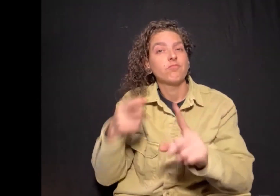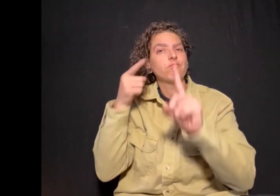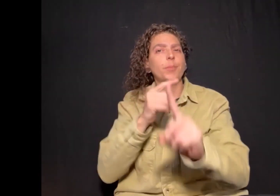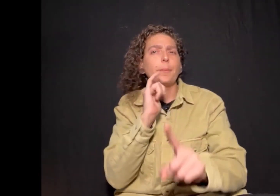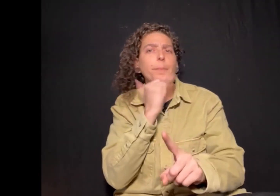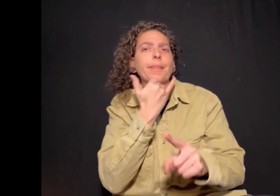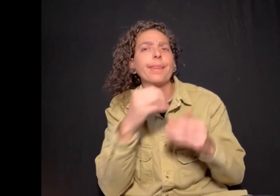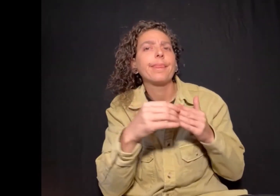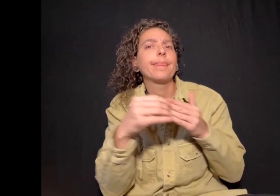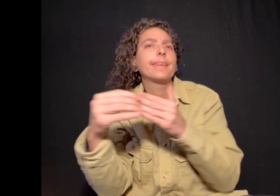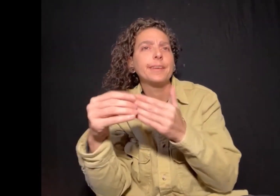trailers.